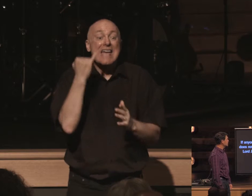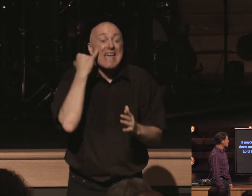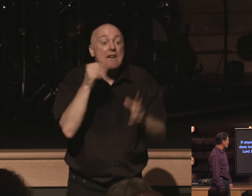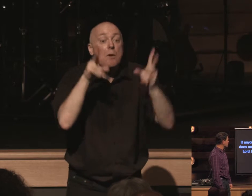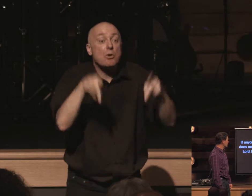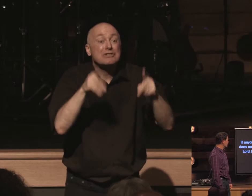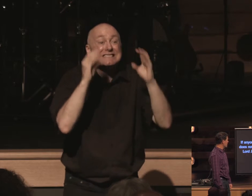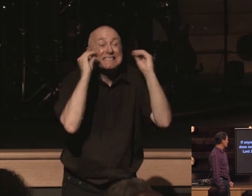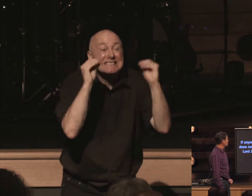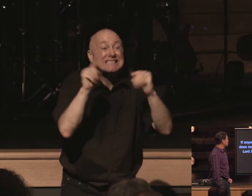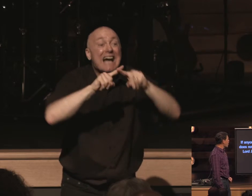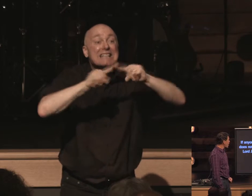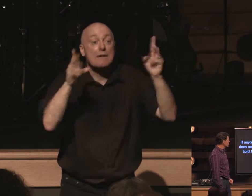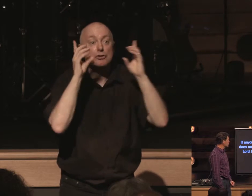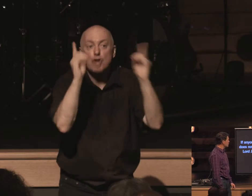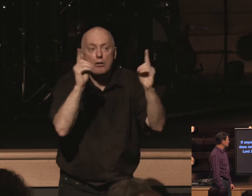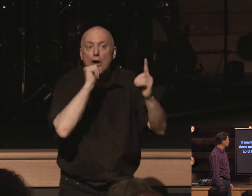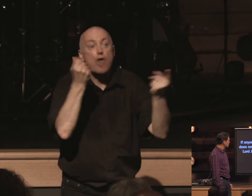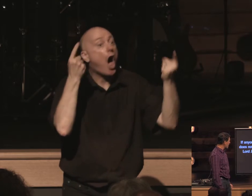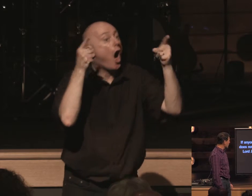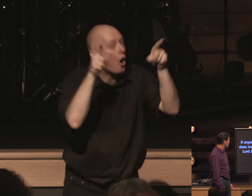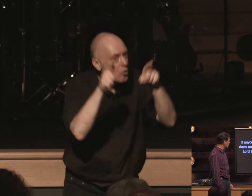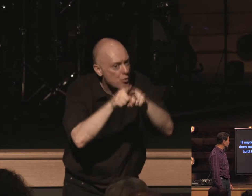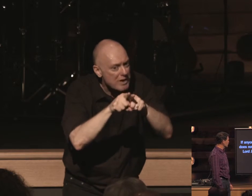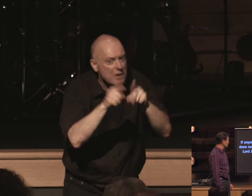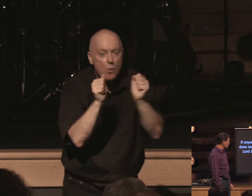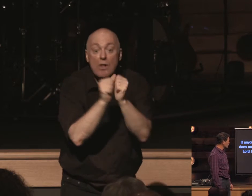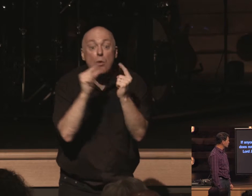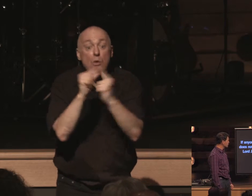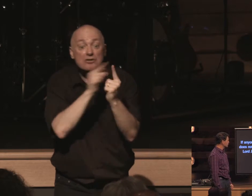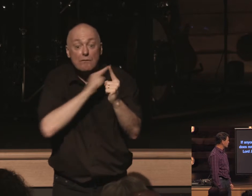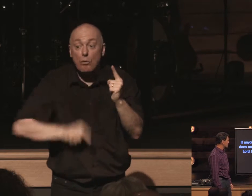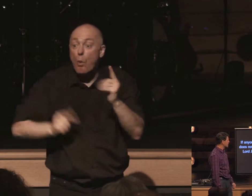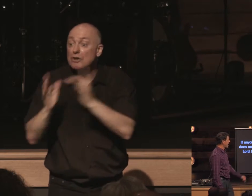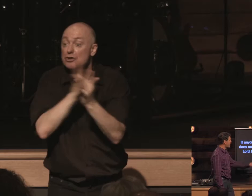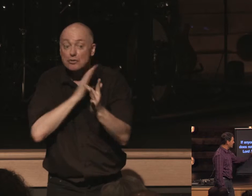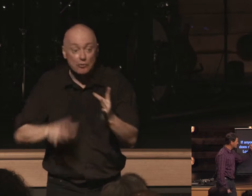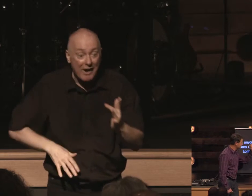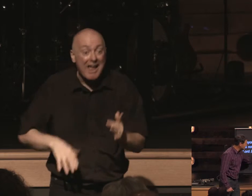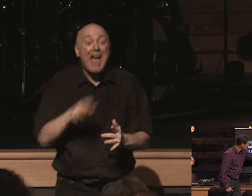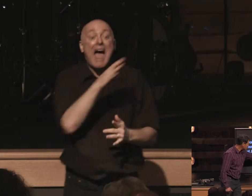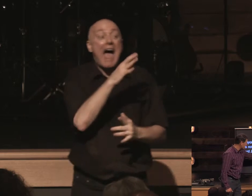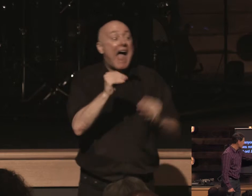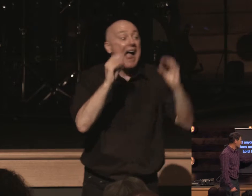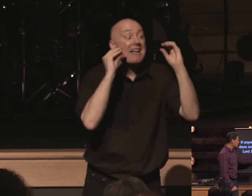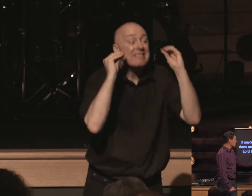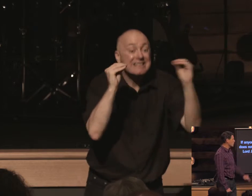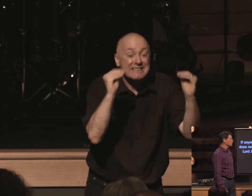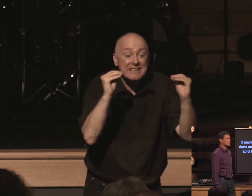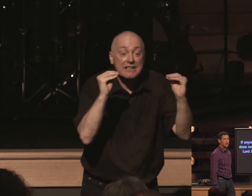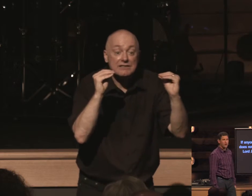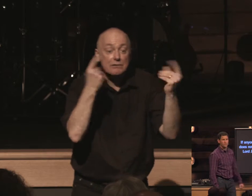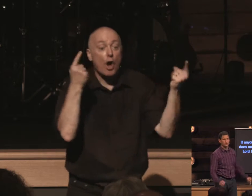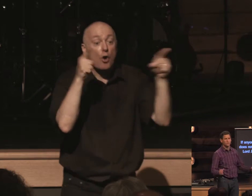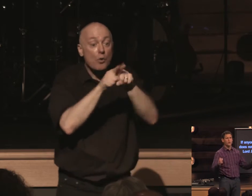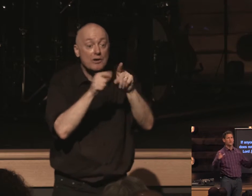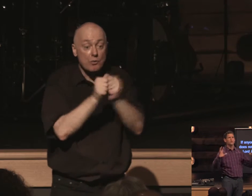doctrine and does not agree with the sound words of our lord jesus christ and the teaching that accords with godliness we are to